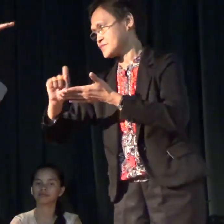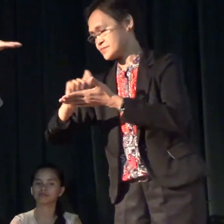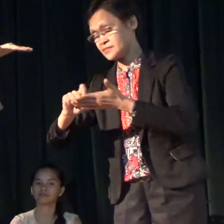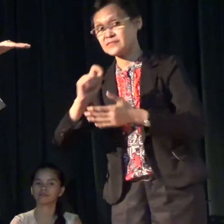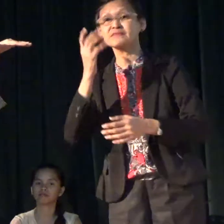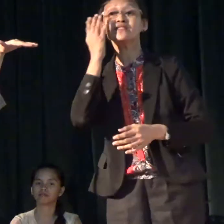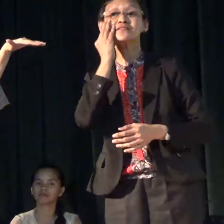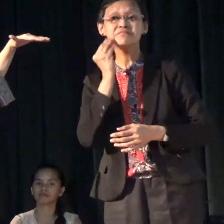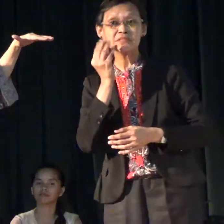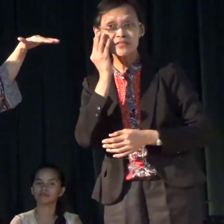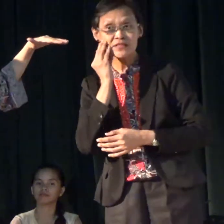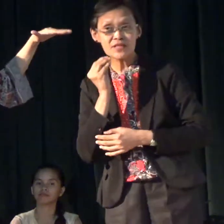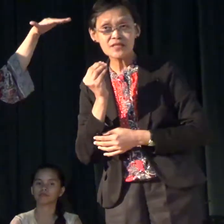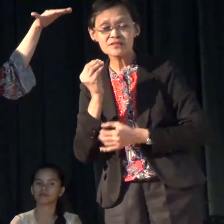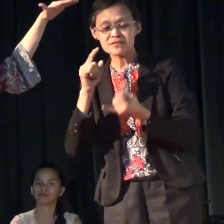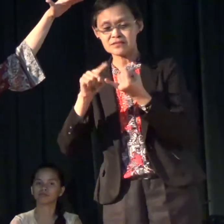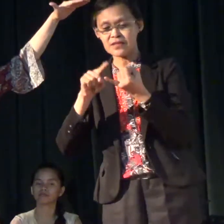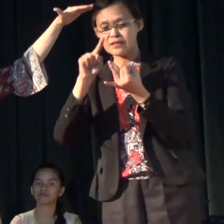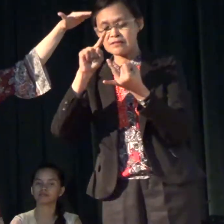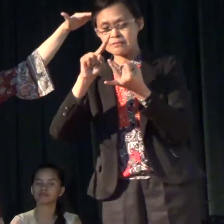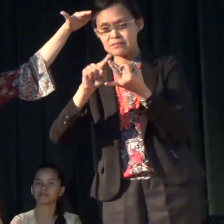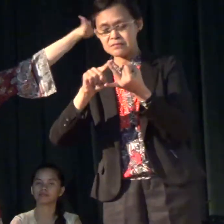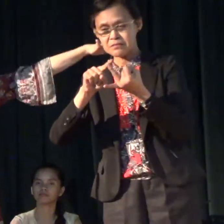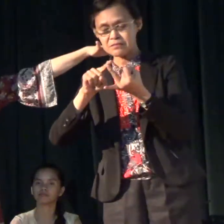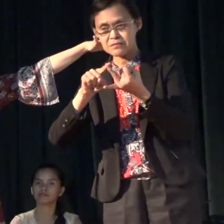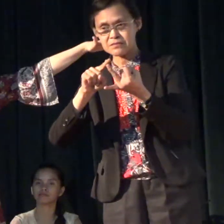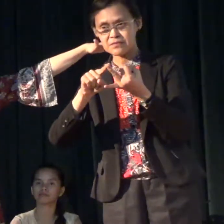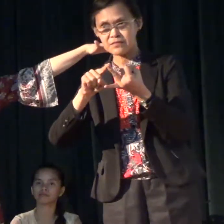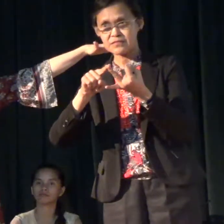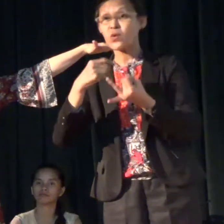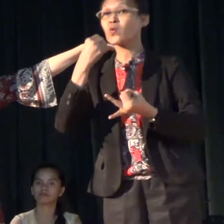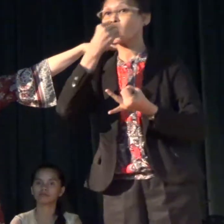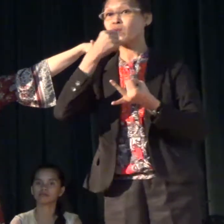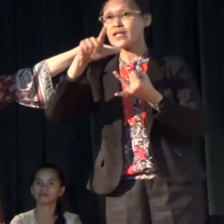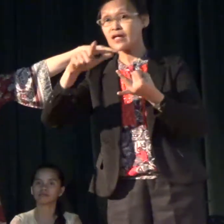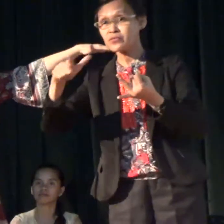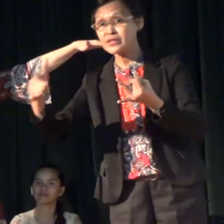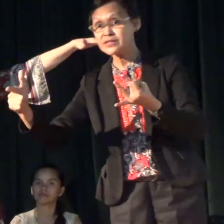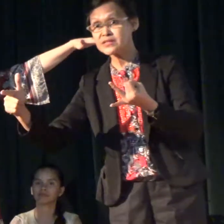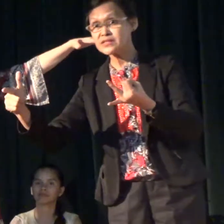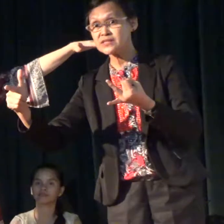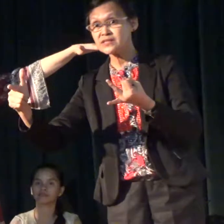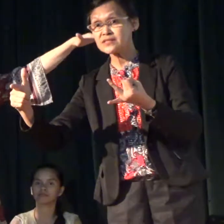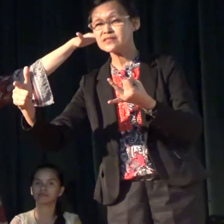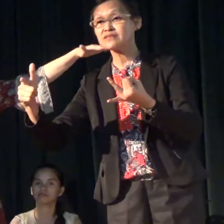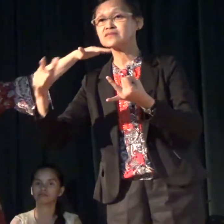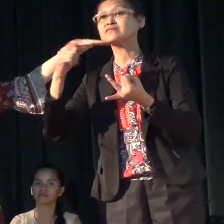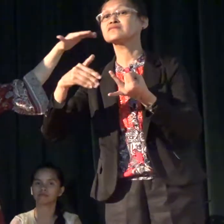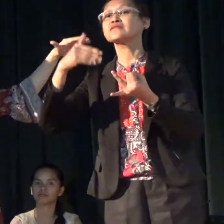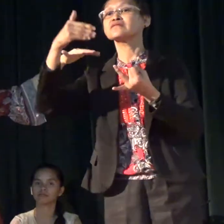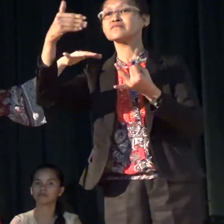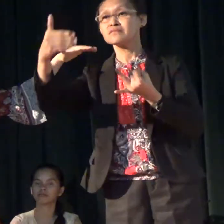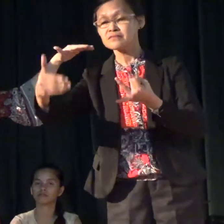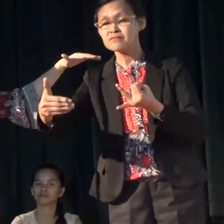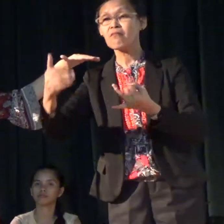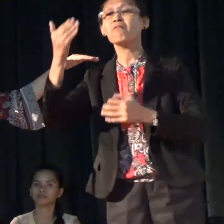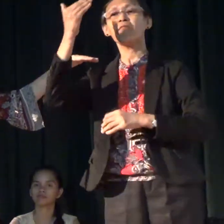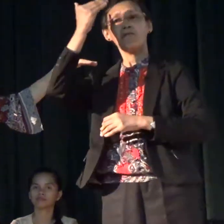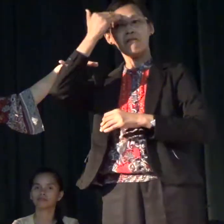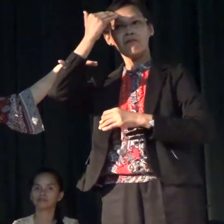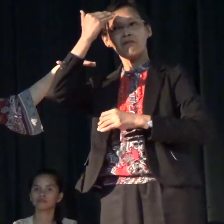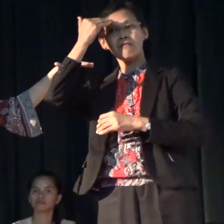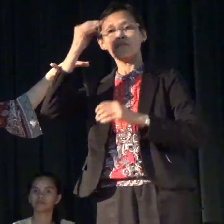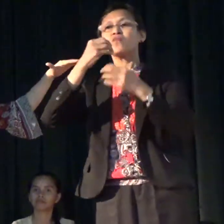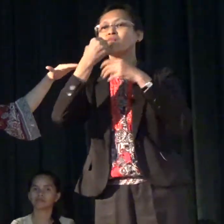experience, tapos yung oral language, tapos yung paalamat sa oral